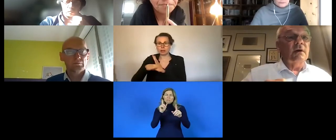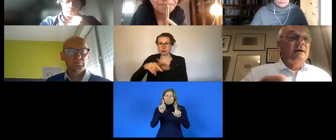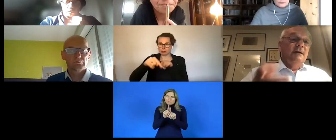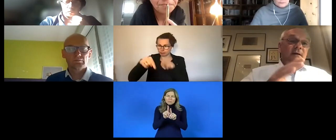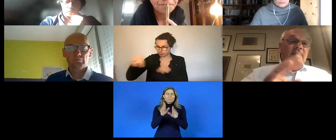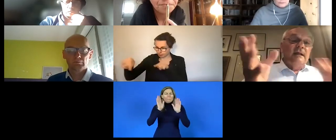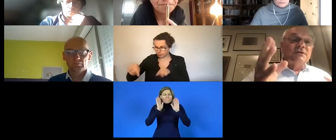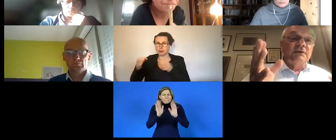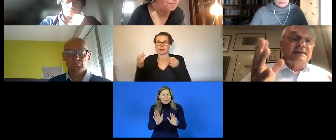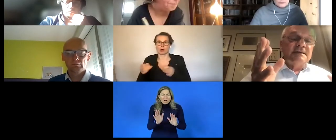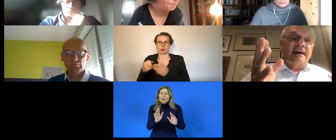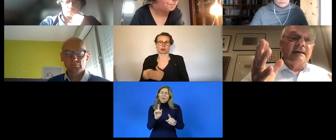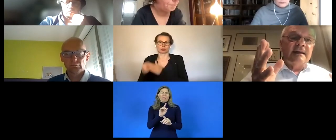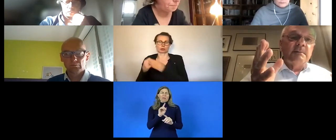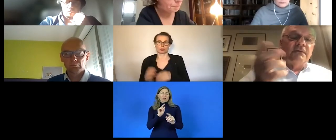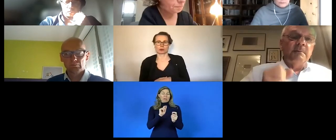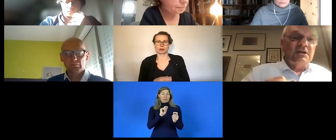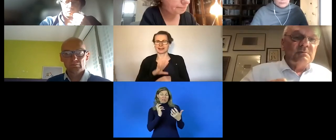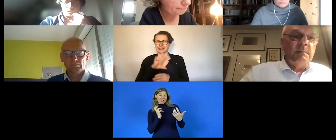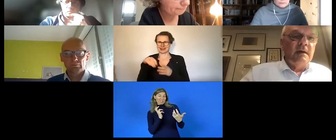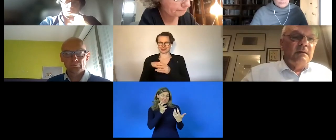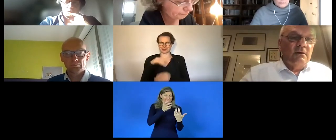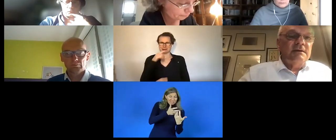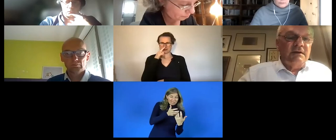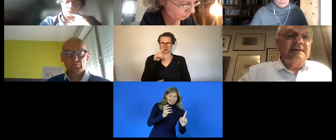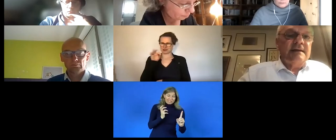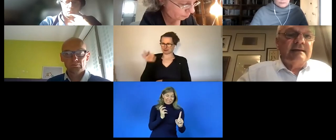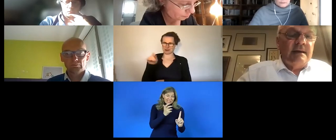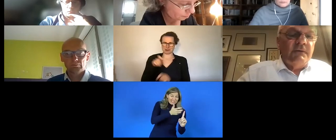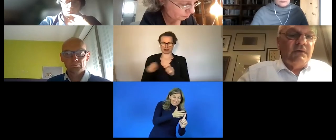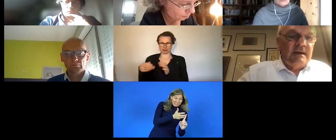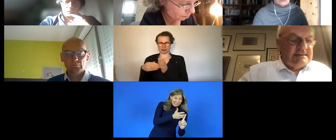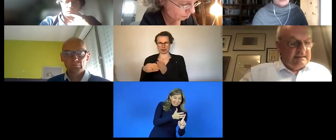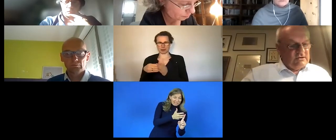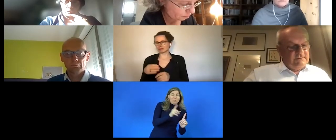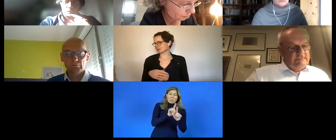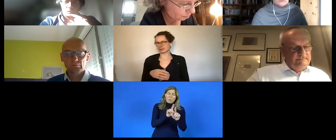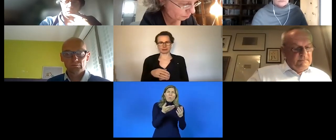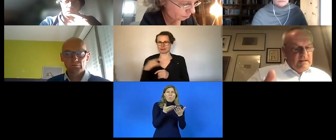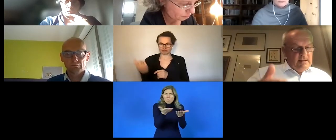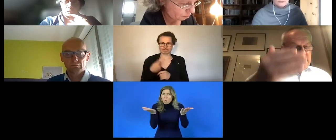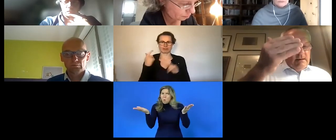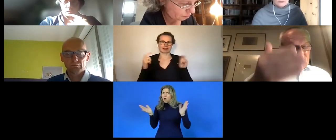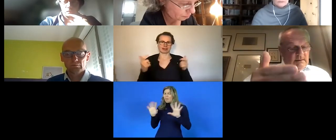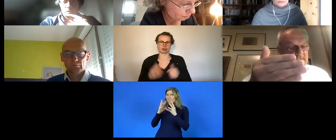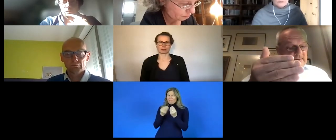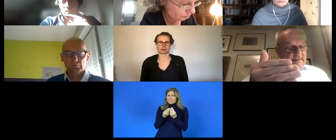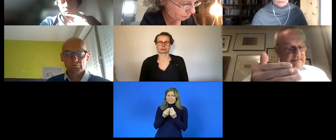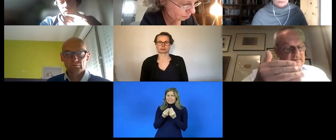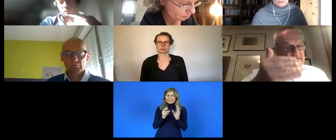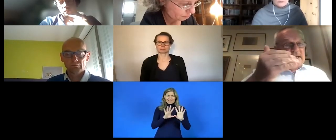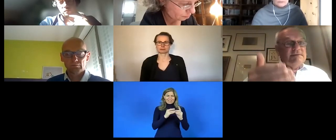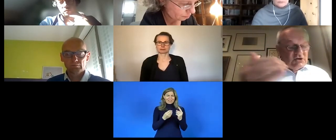only to the disabled or the disadvantaged person but also to the entire family and the community indeed because it's not an